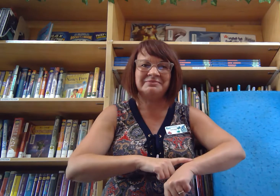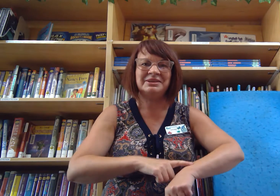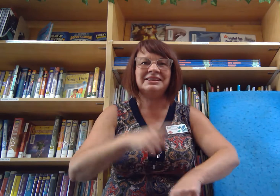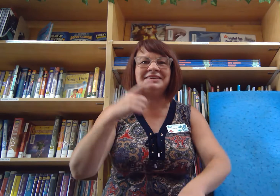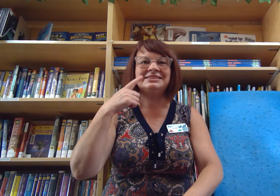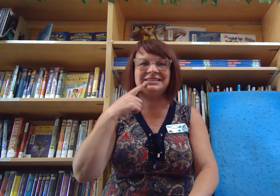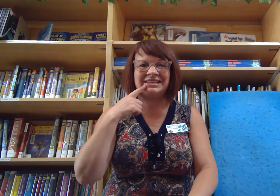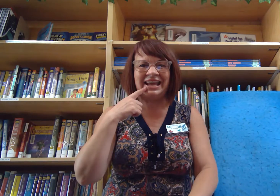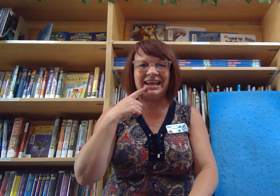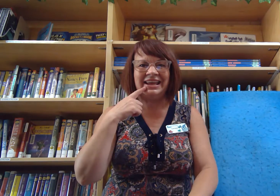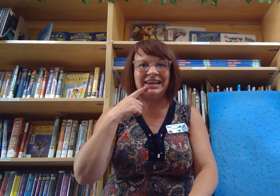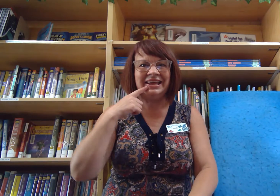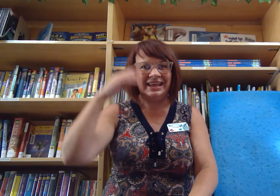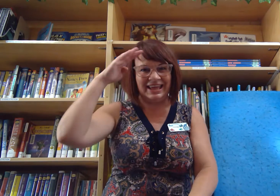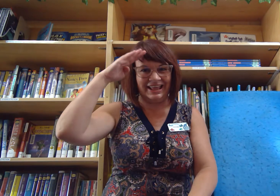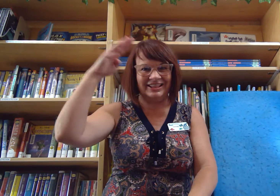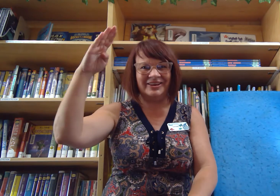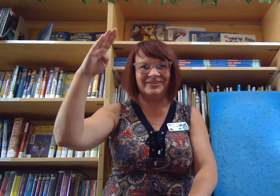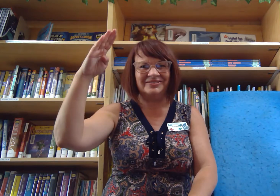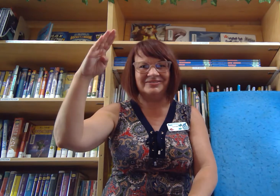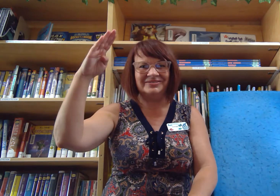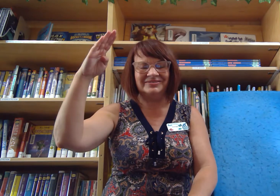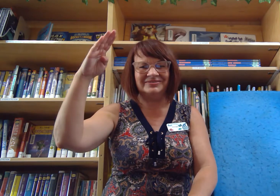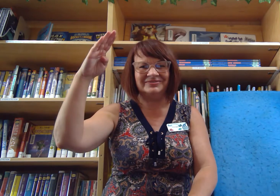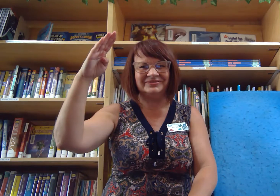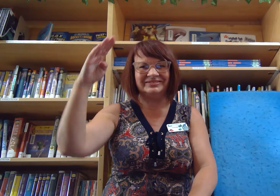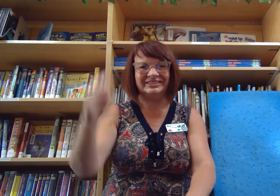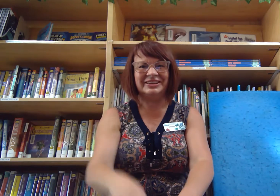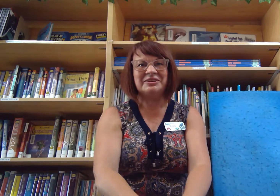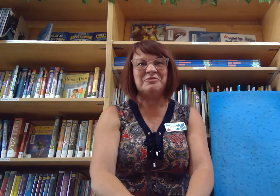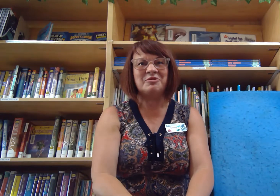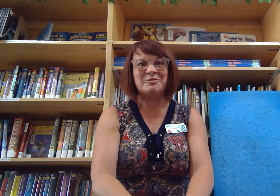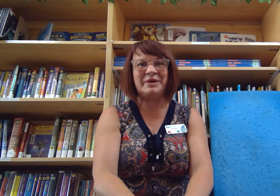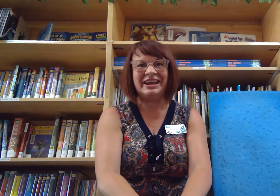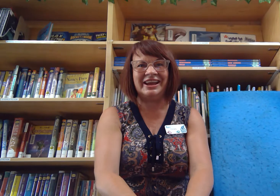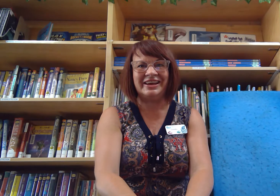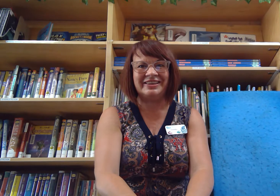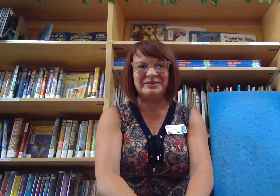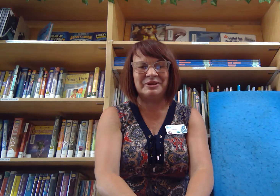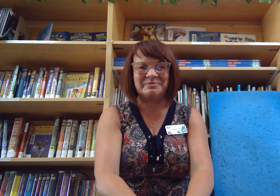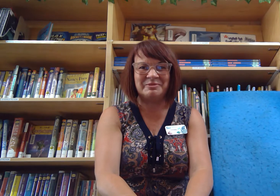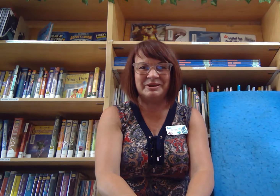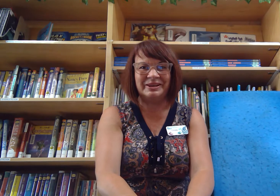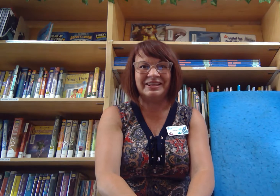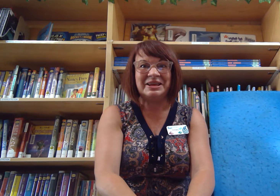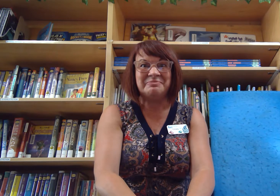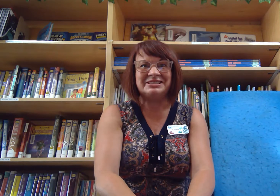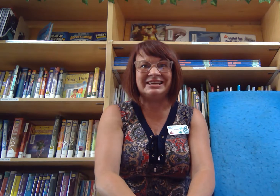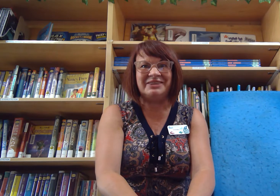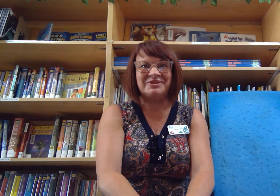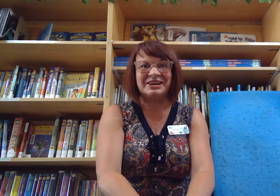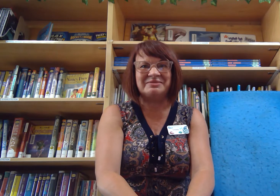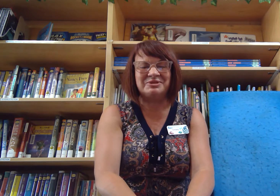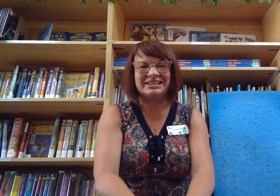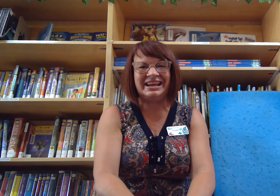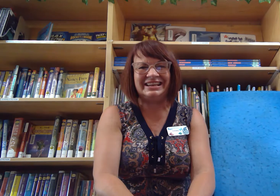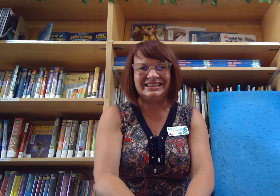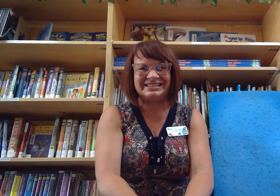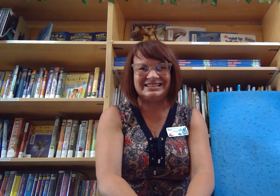to say hello! Well we're back on the bookmobile, but today we're gonna pretend like this is